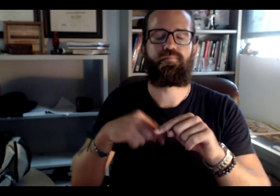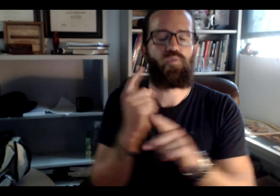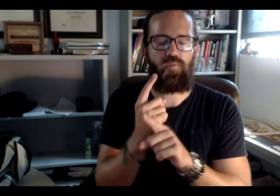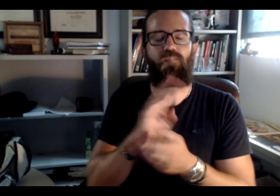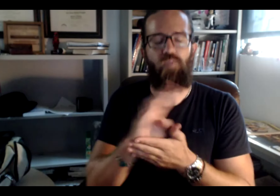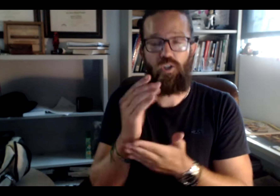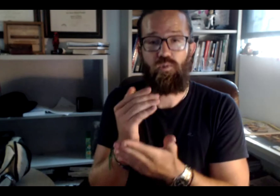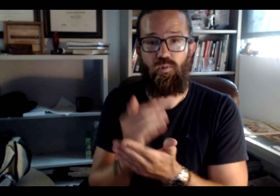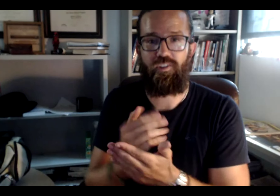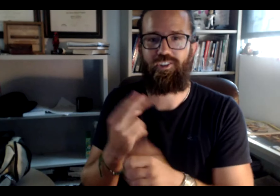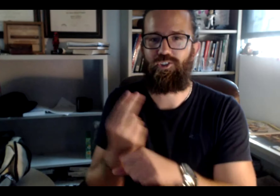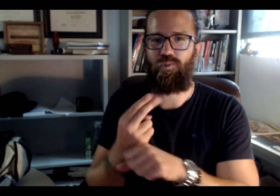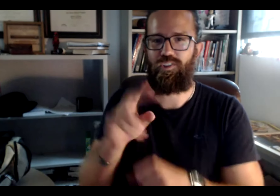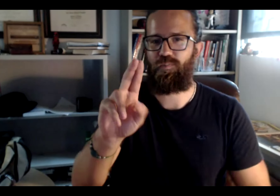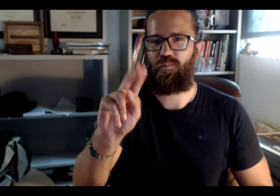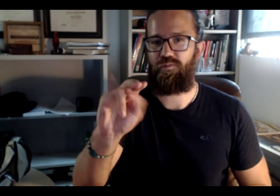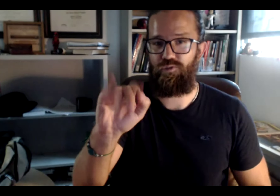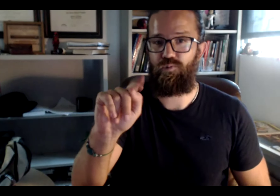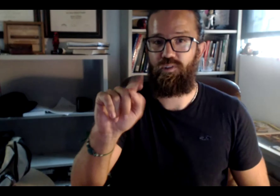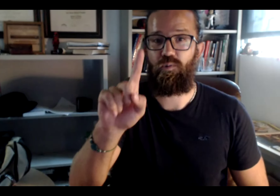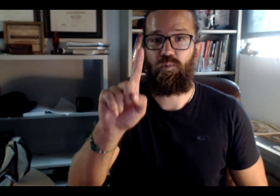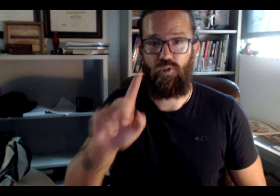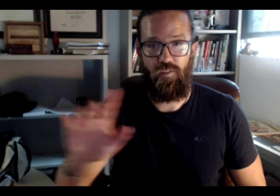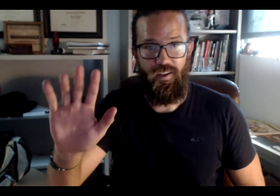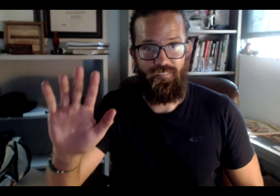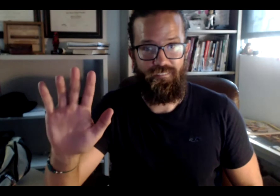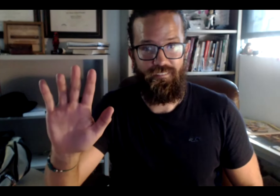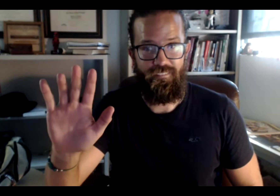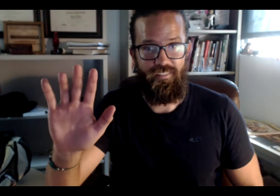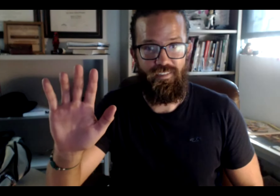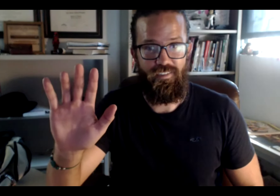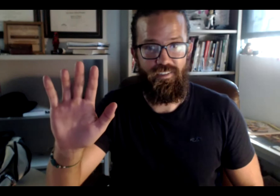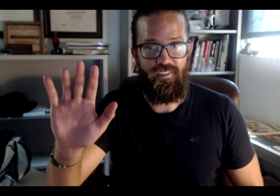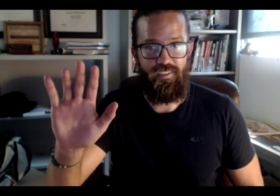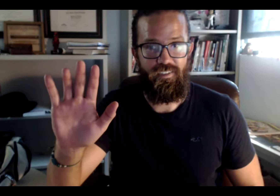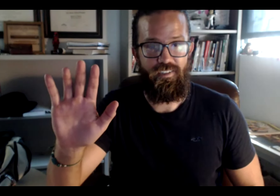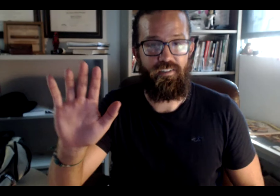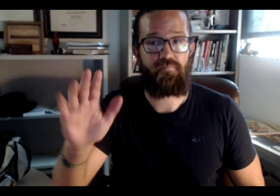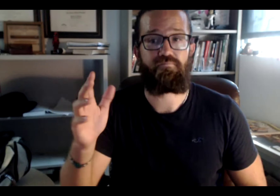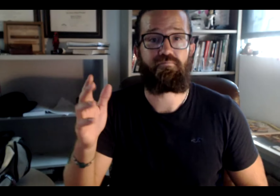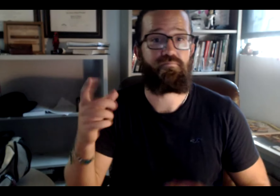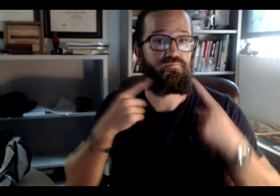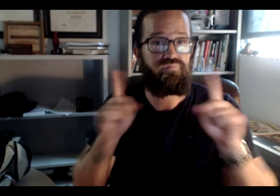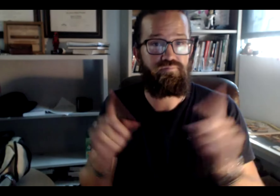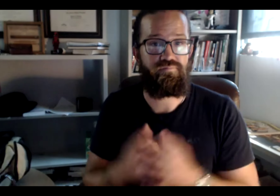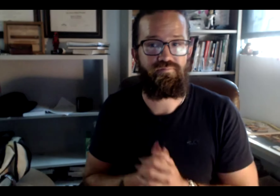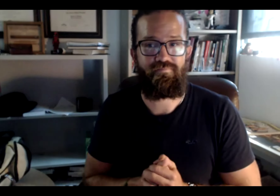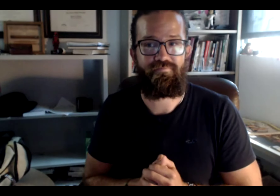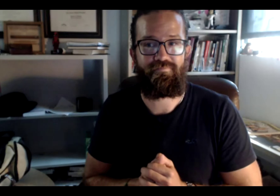So, the interpreter is getting a little more instruction. We use units one through five.